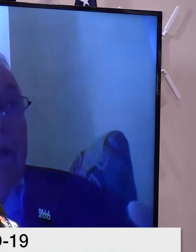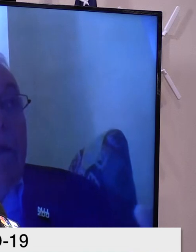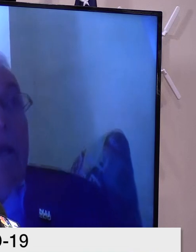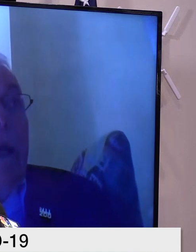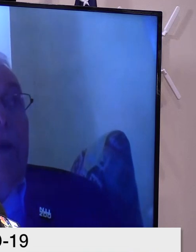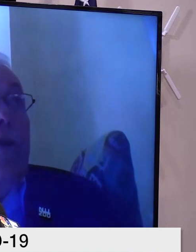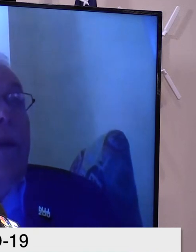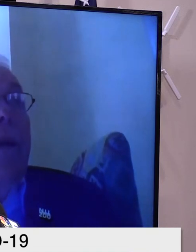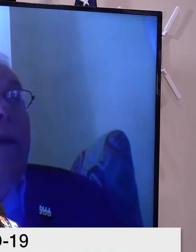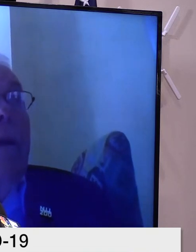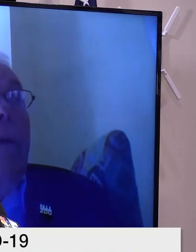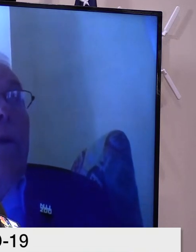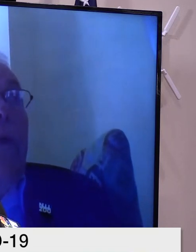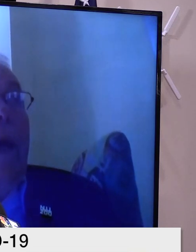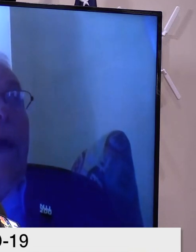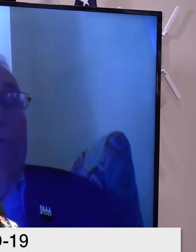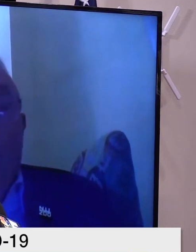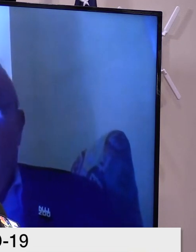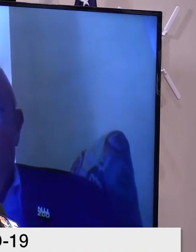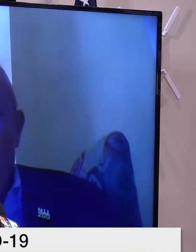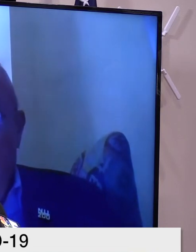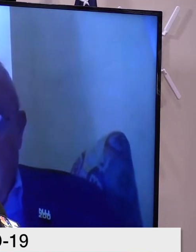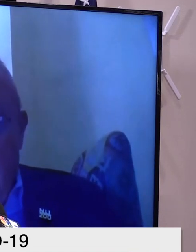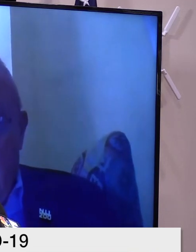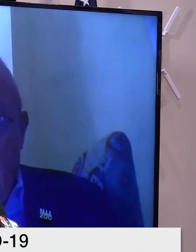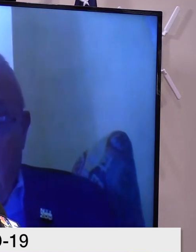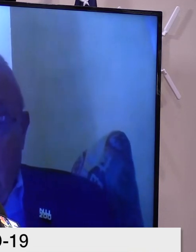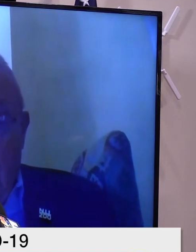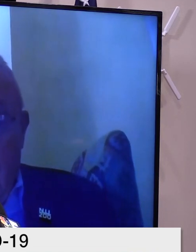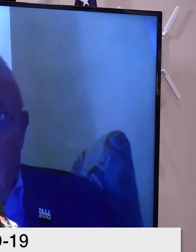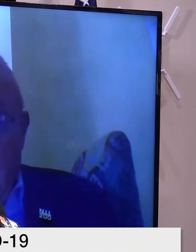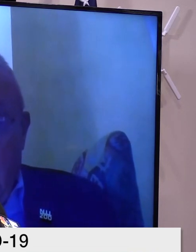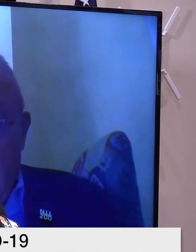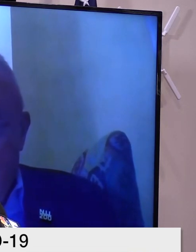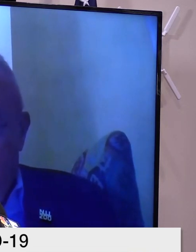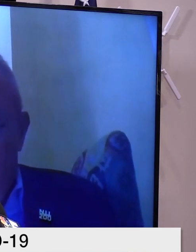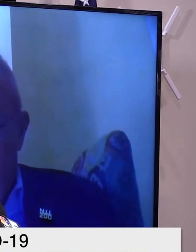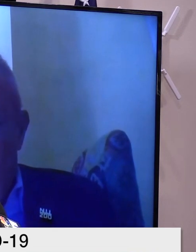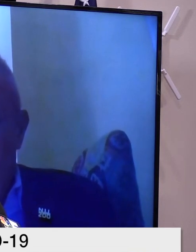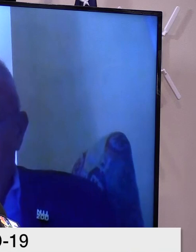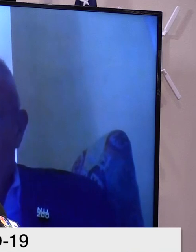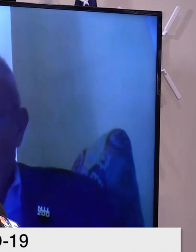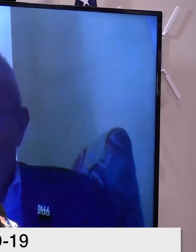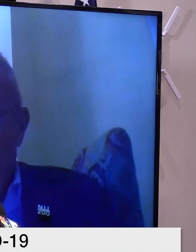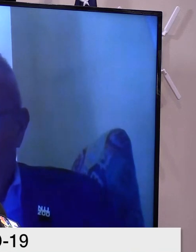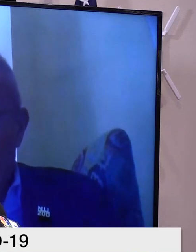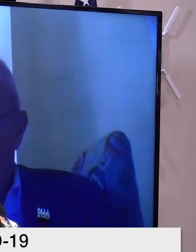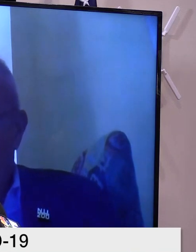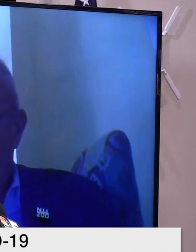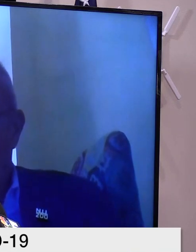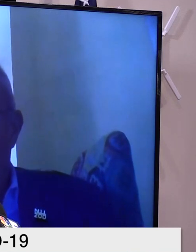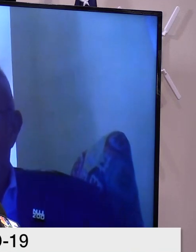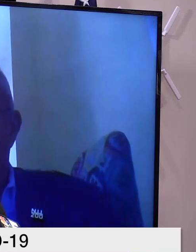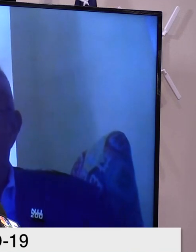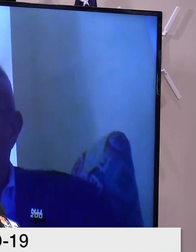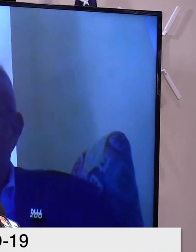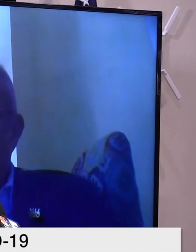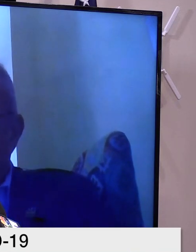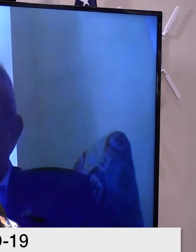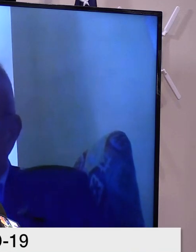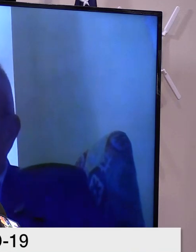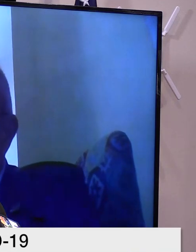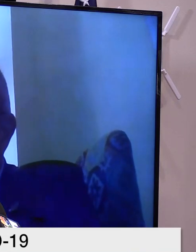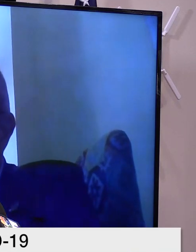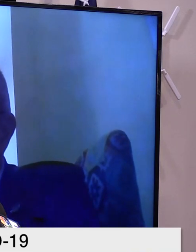but that's just an indication. We have over 40,000 on our campuses right now. And I am very